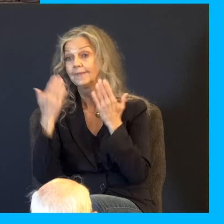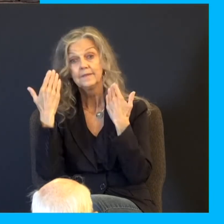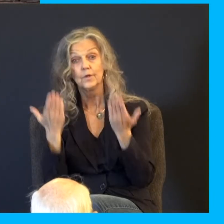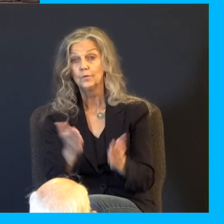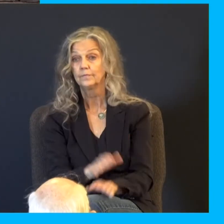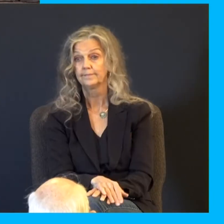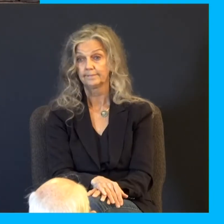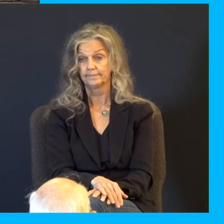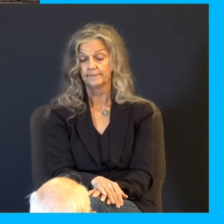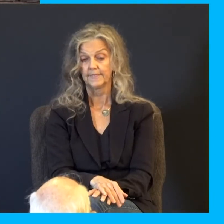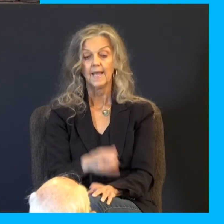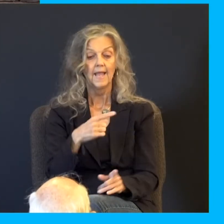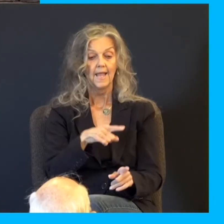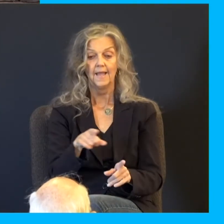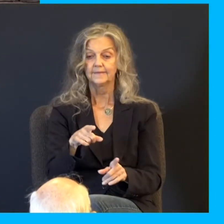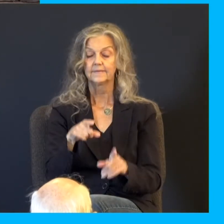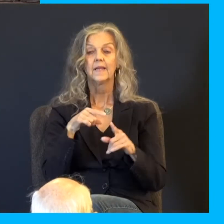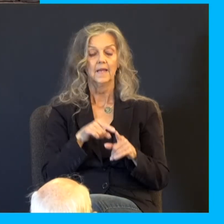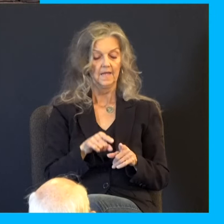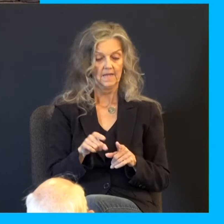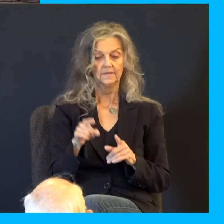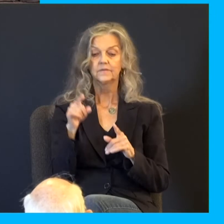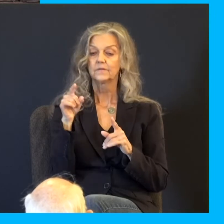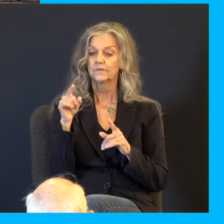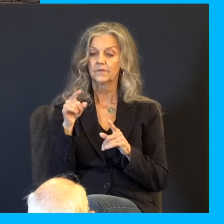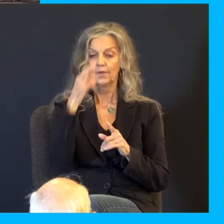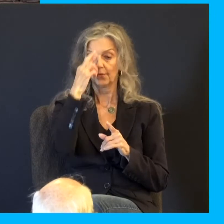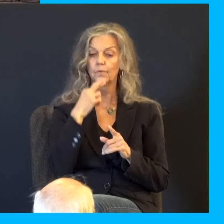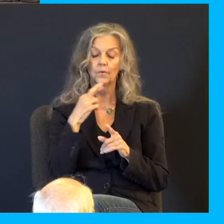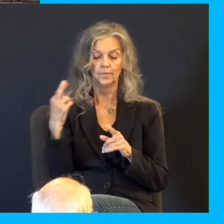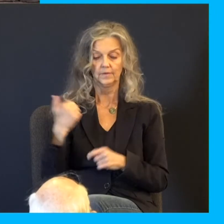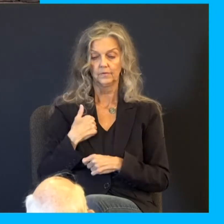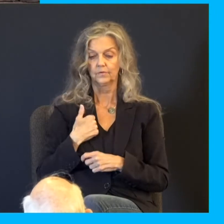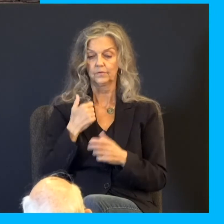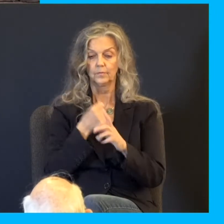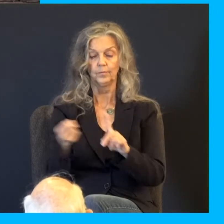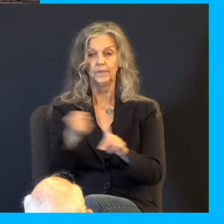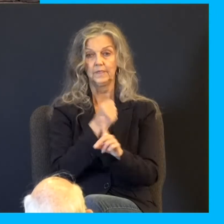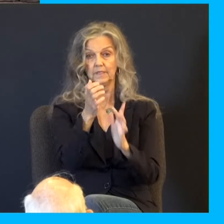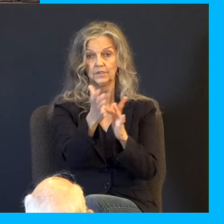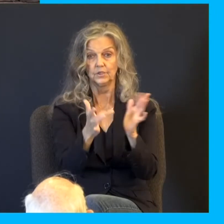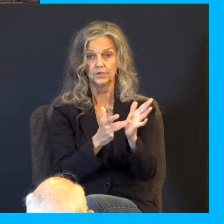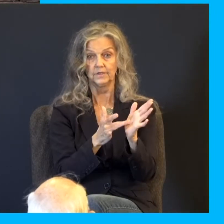As they beat his son, spit in his face, ripped out his beard, the father has been restraining himself